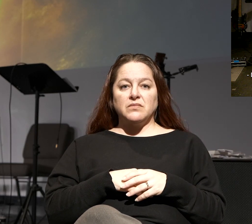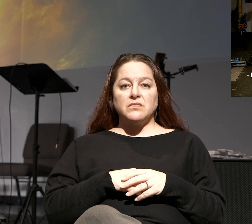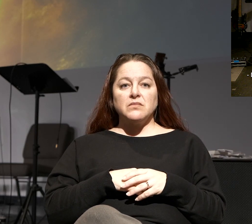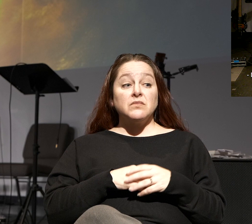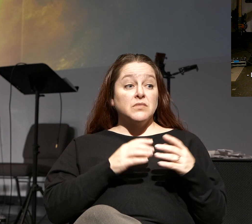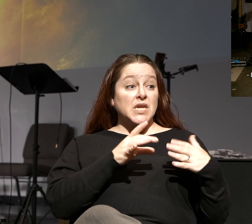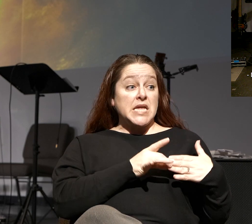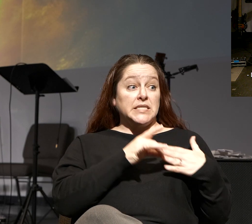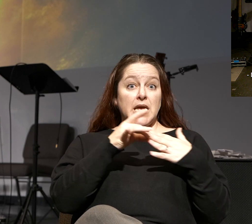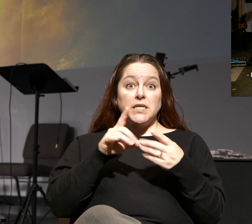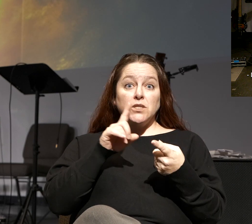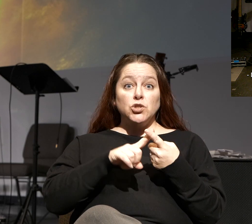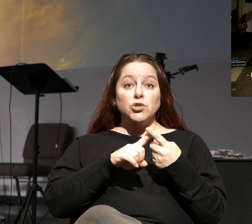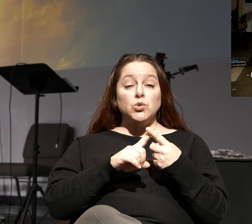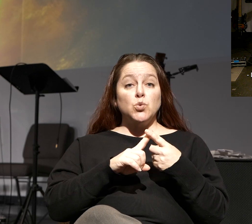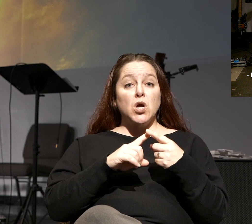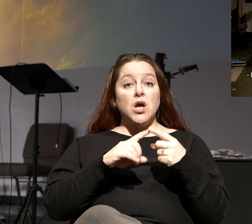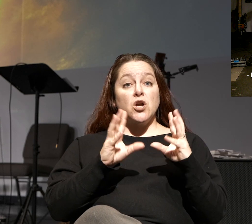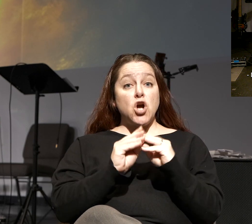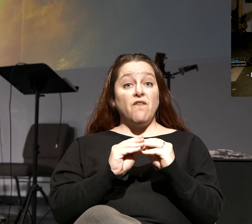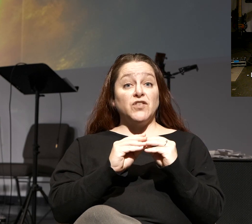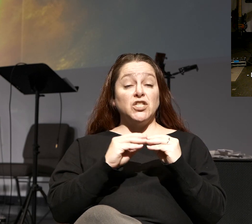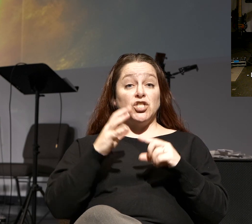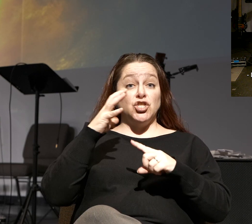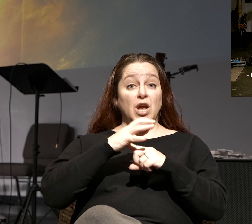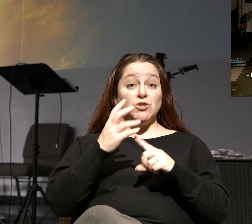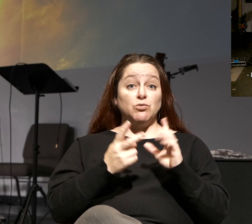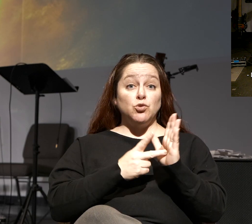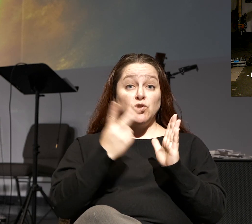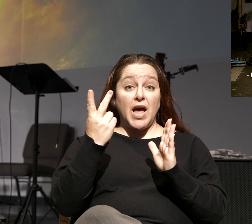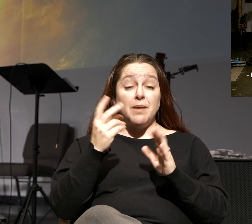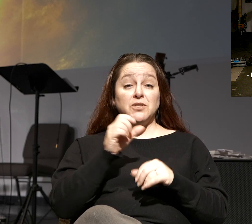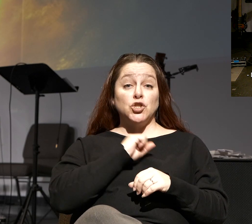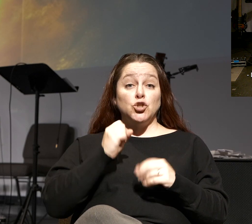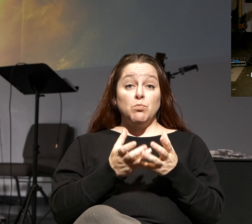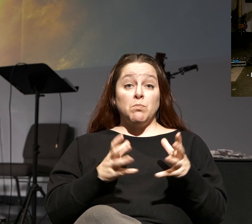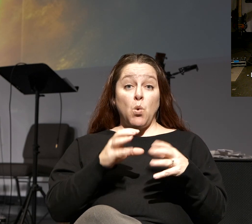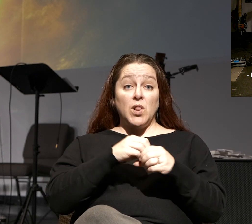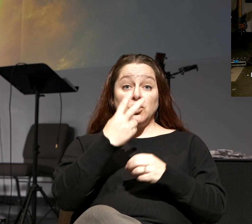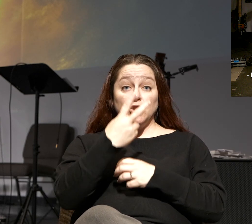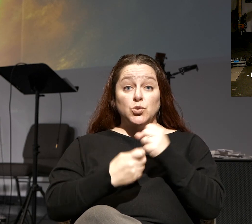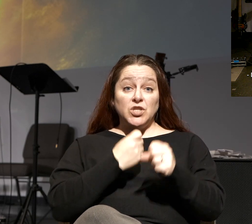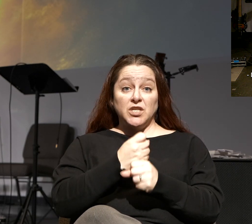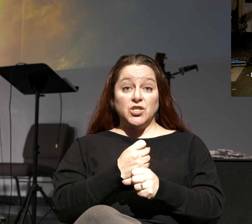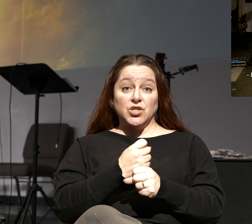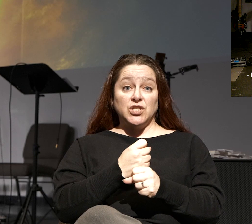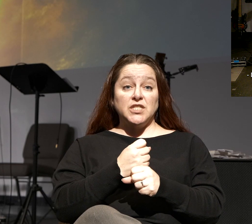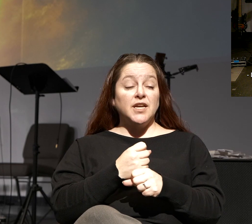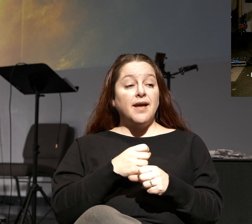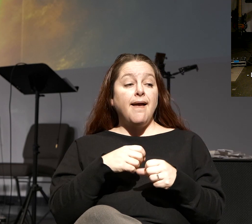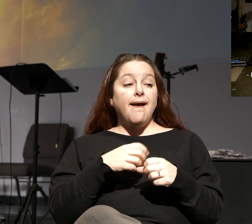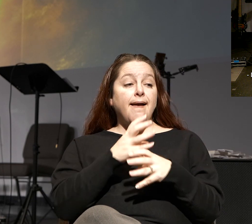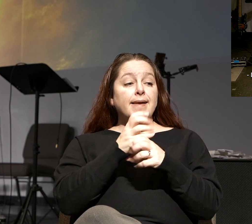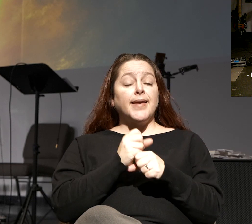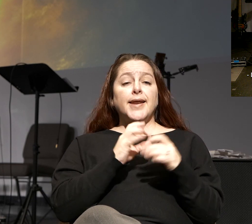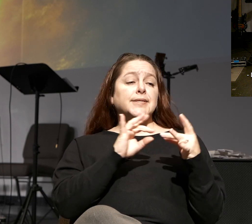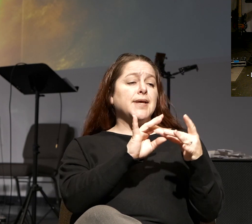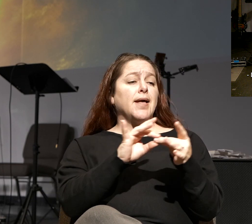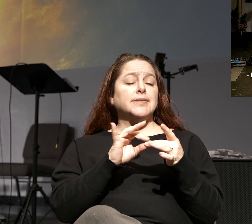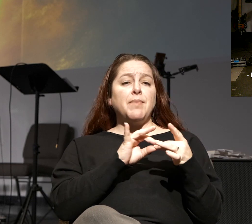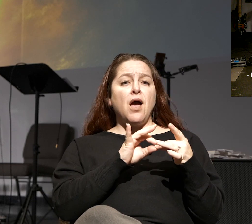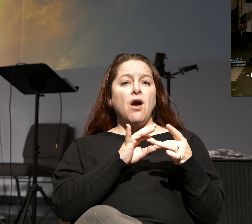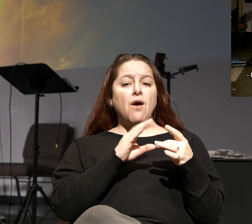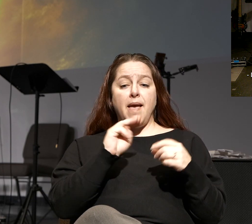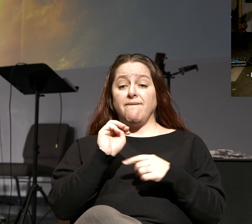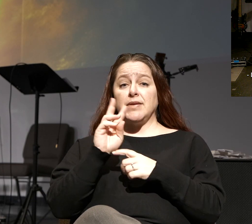takes us to the conference championship game twice in the Super Bowl in two years, getting talked about for